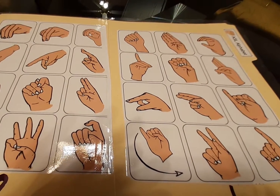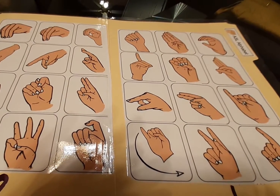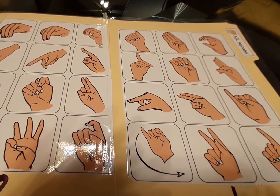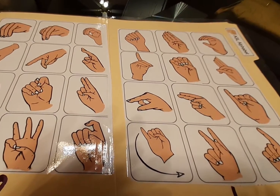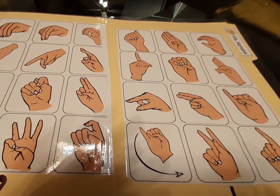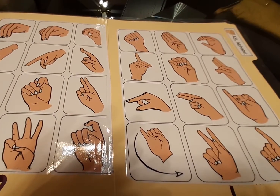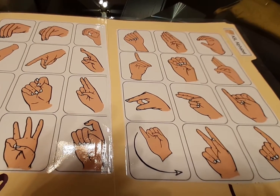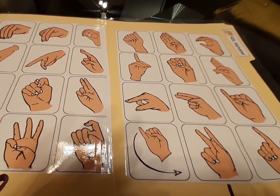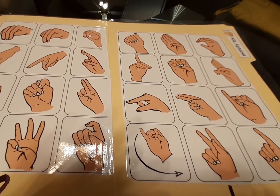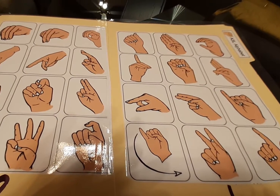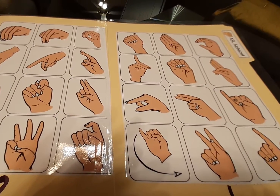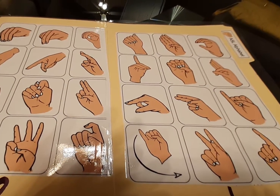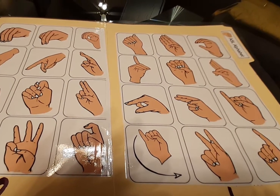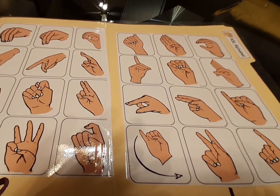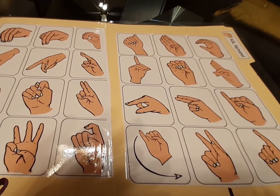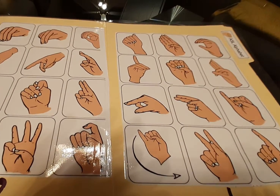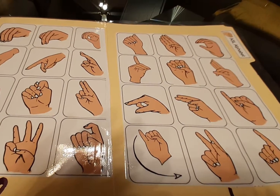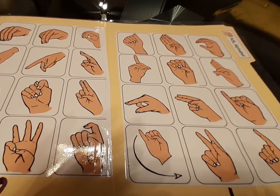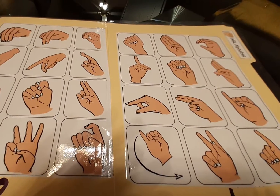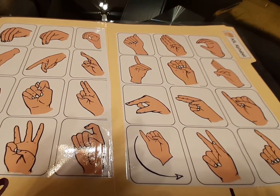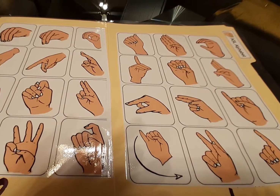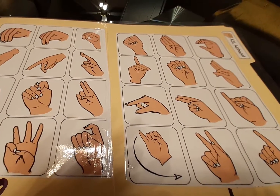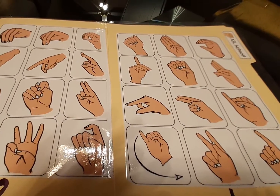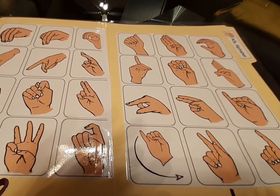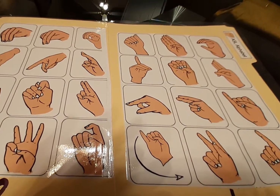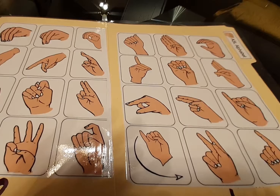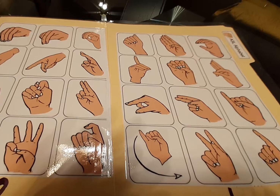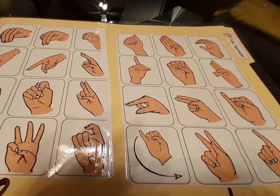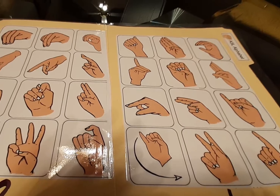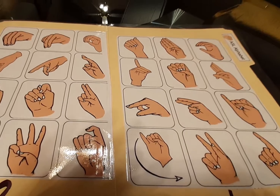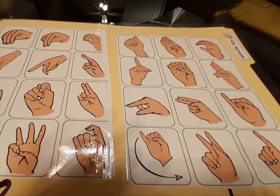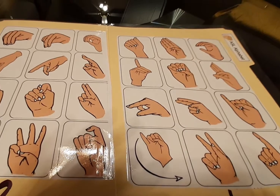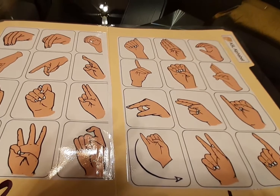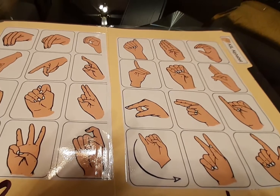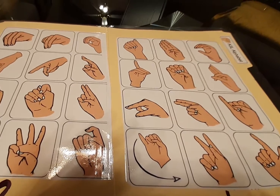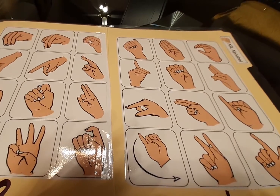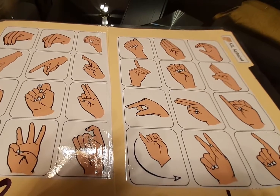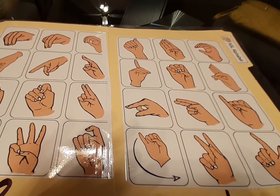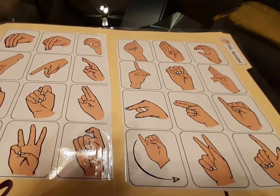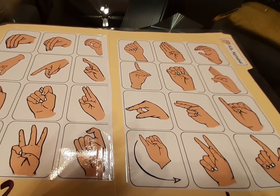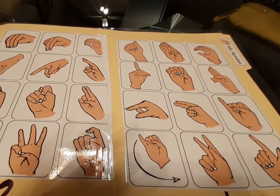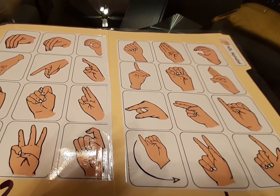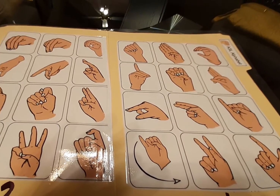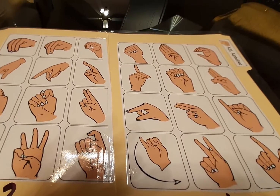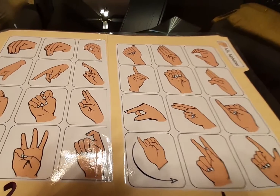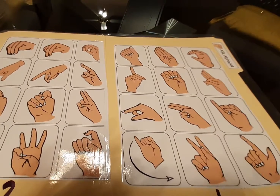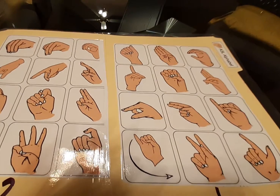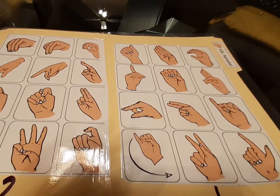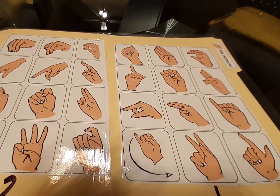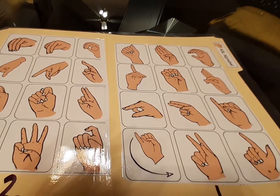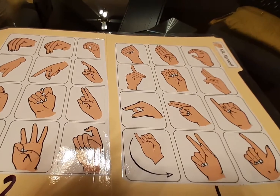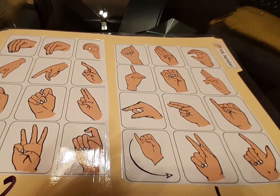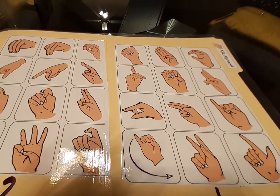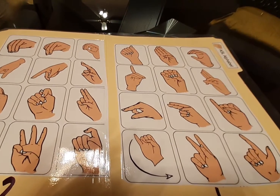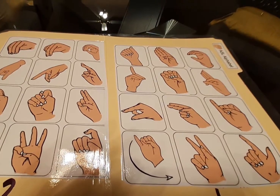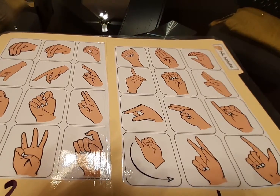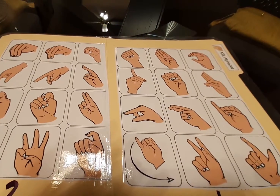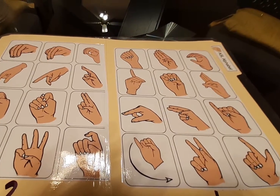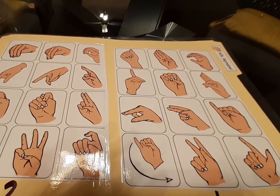myself, and do something kind for someone today. Okay, here we go. We're going to start with the American Sign Language, the